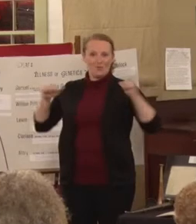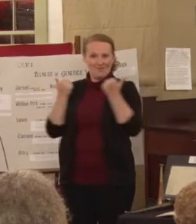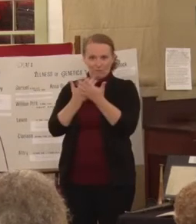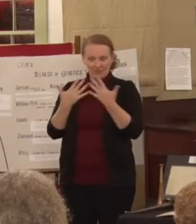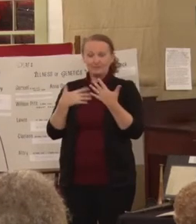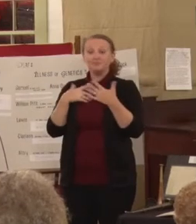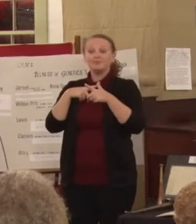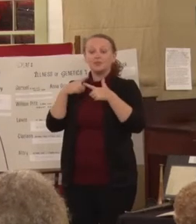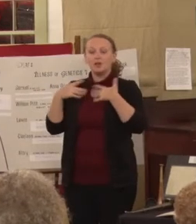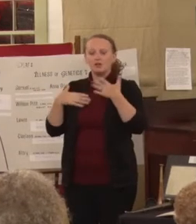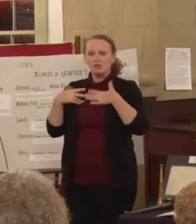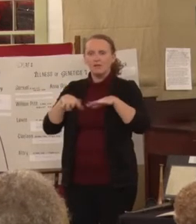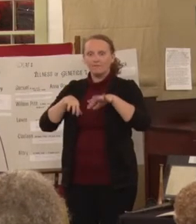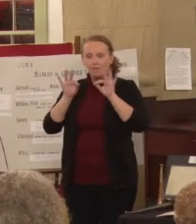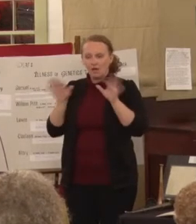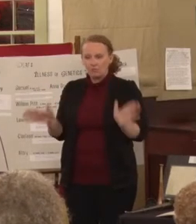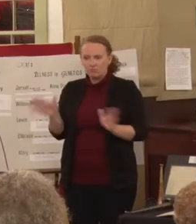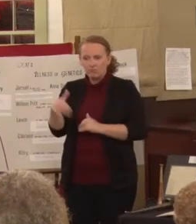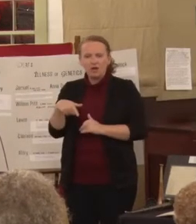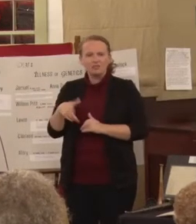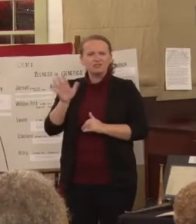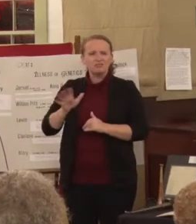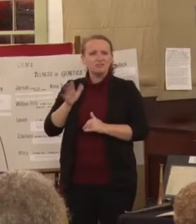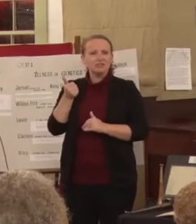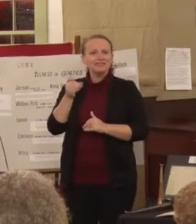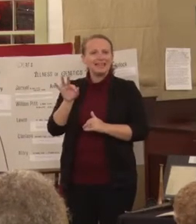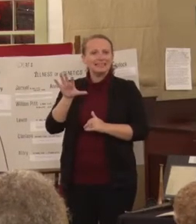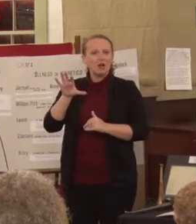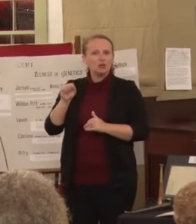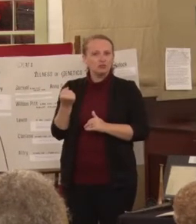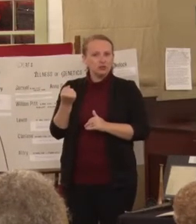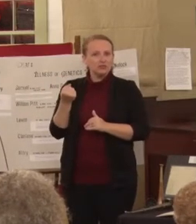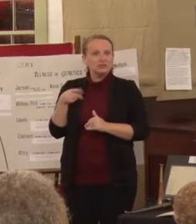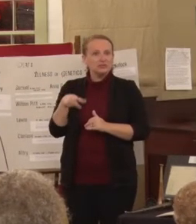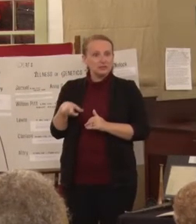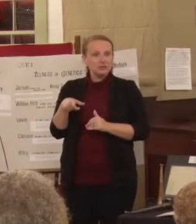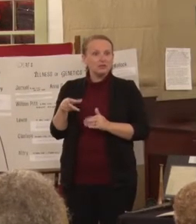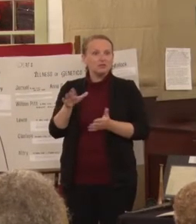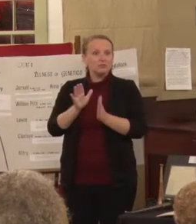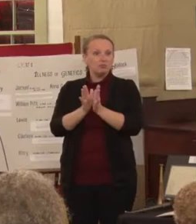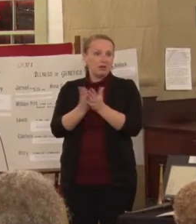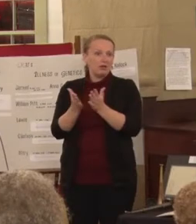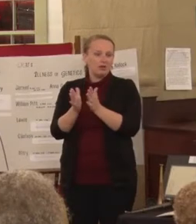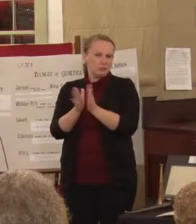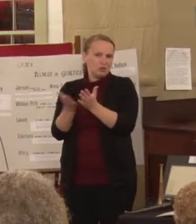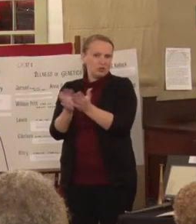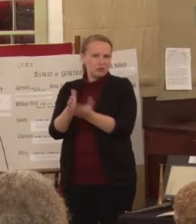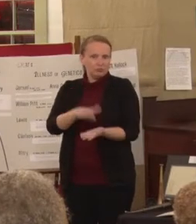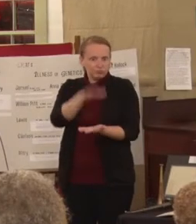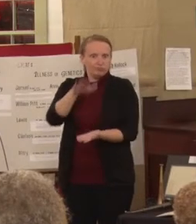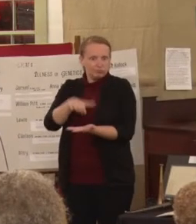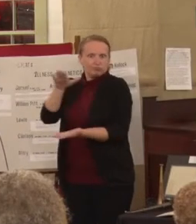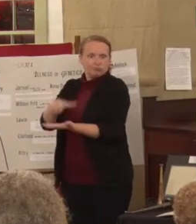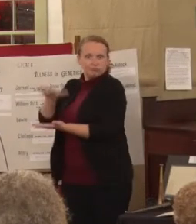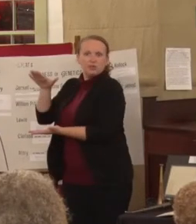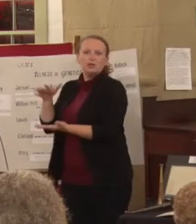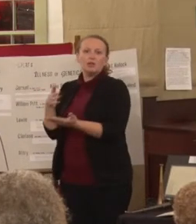about 1900. and if they were the most of our new prints. there were long forgotten cartons